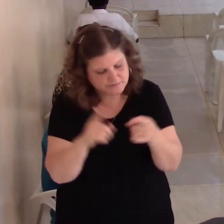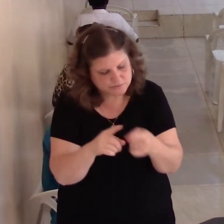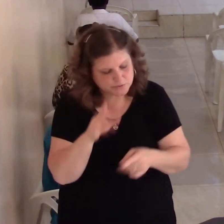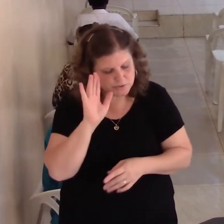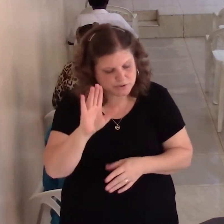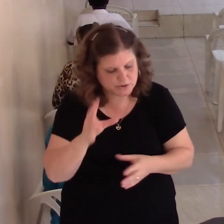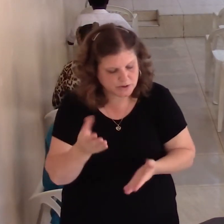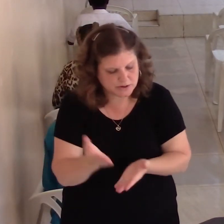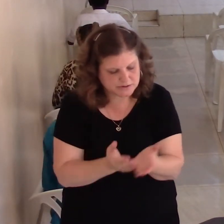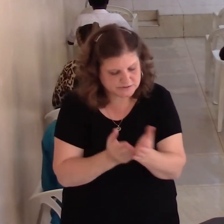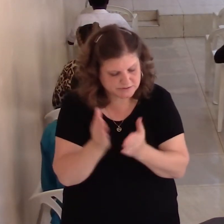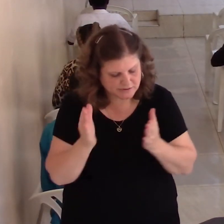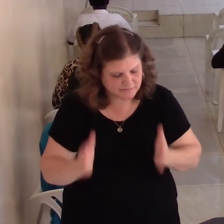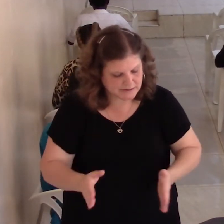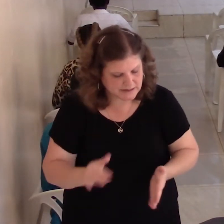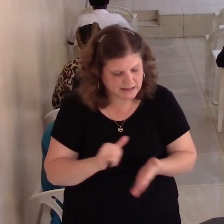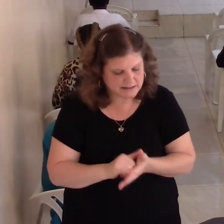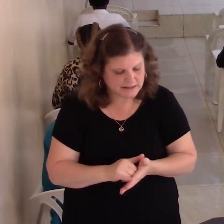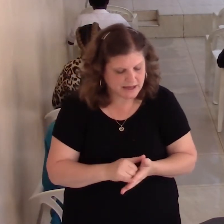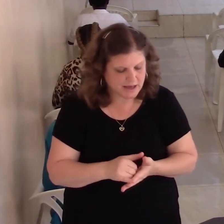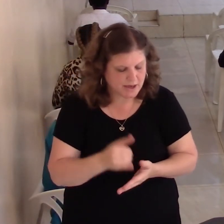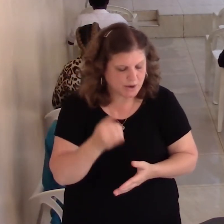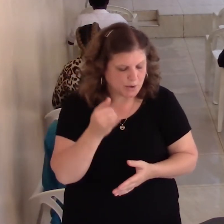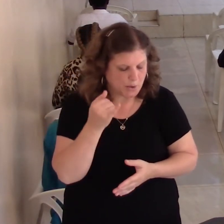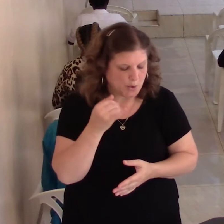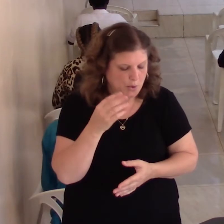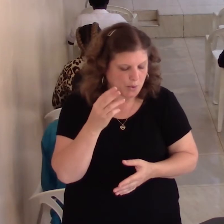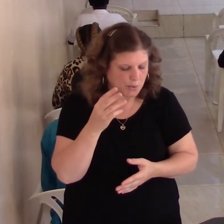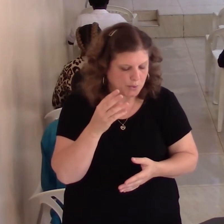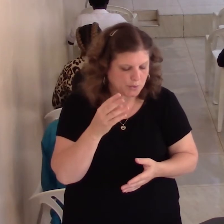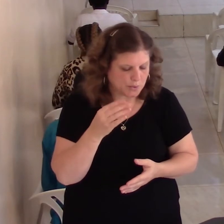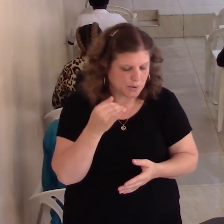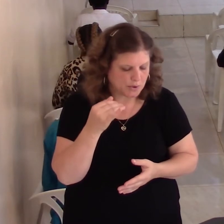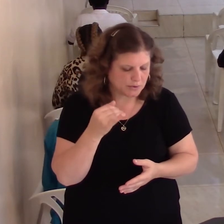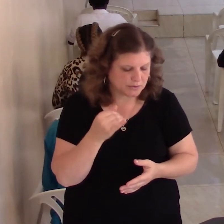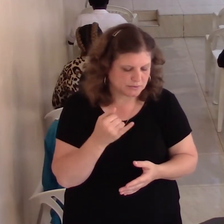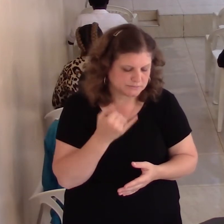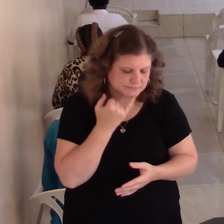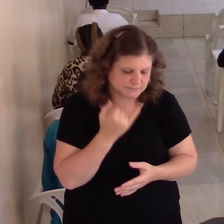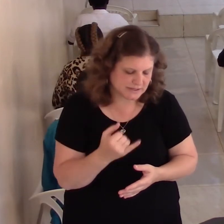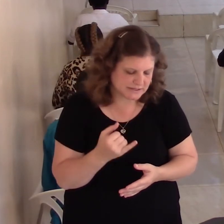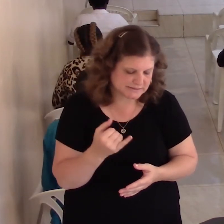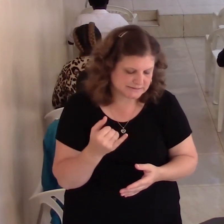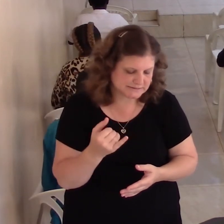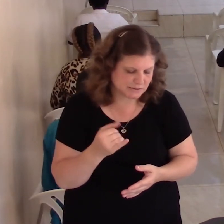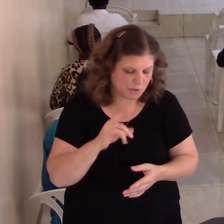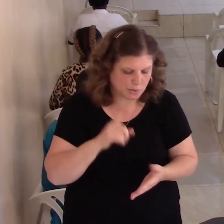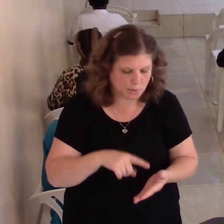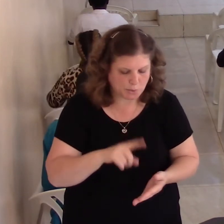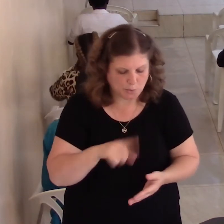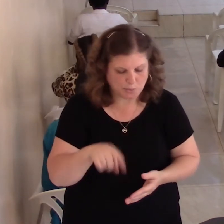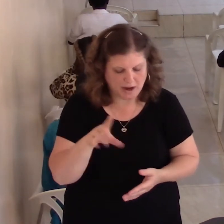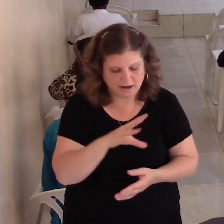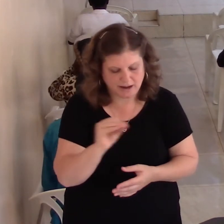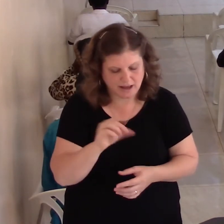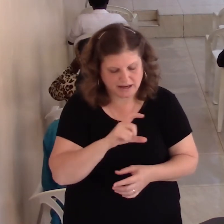that which is just and equal. Knowing that you also are a master in heaven. This is like my